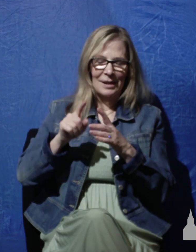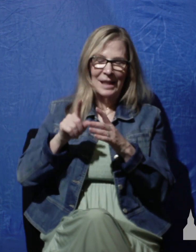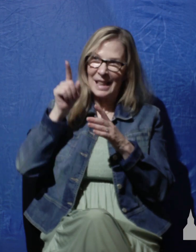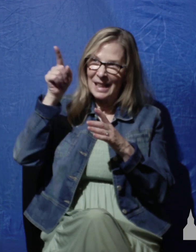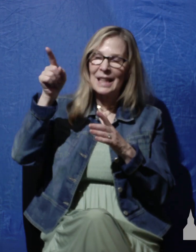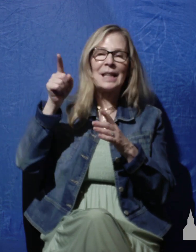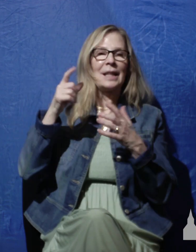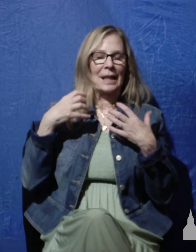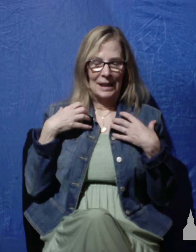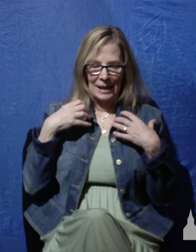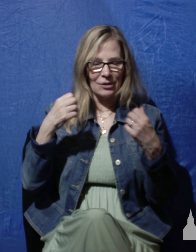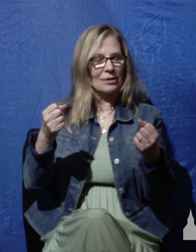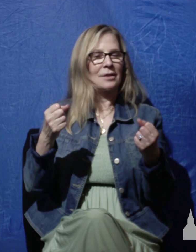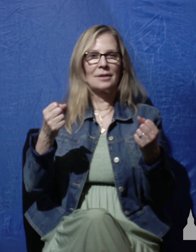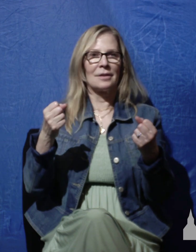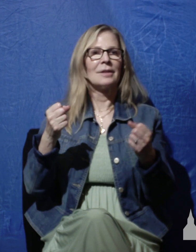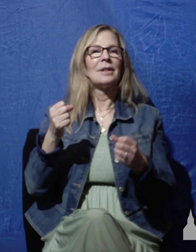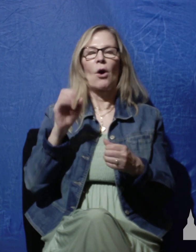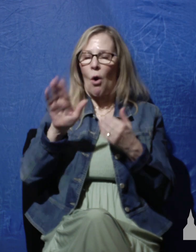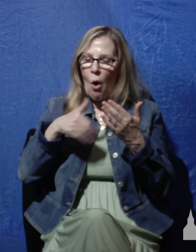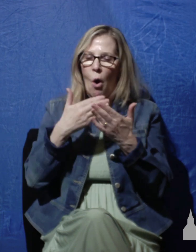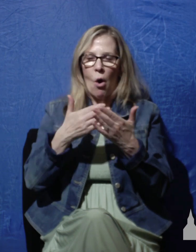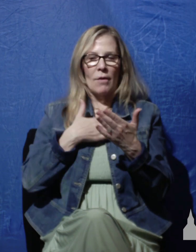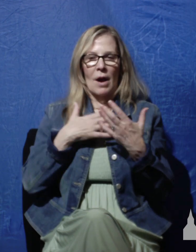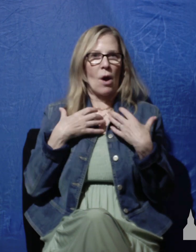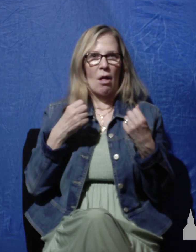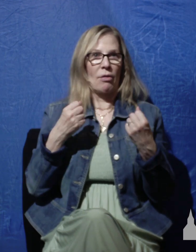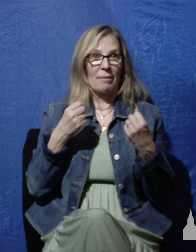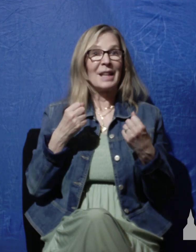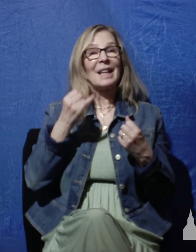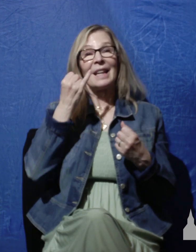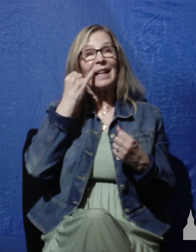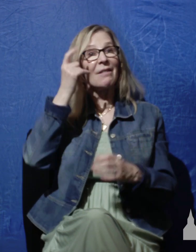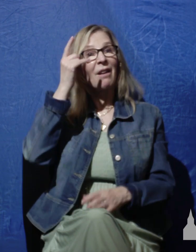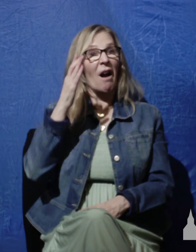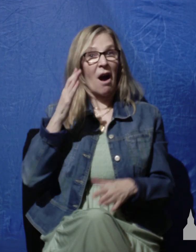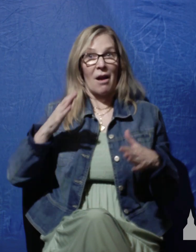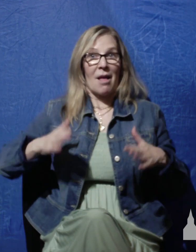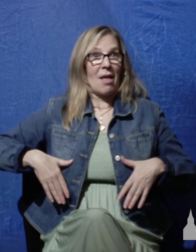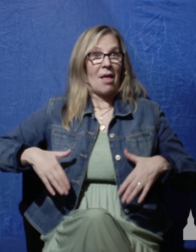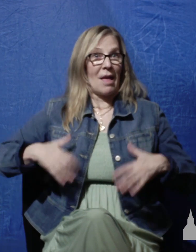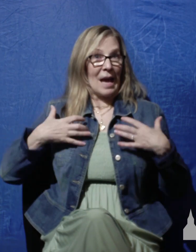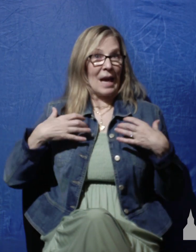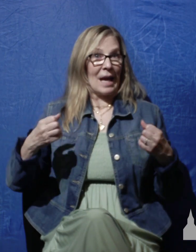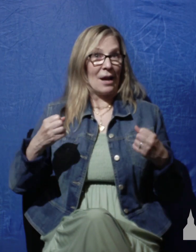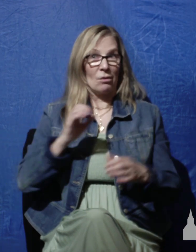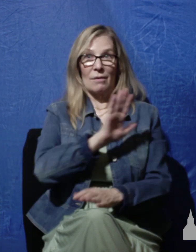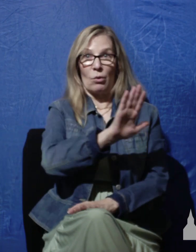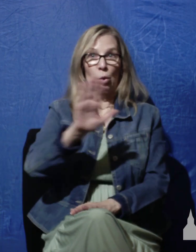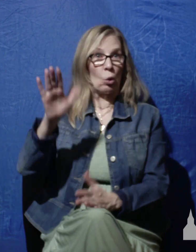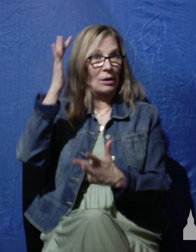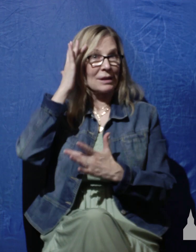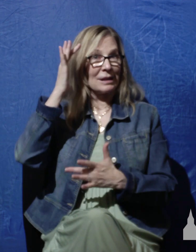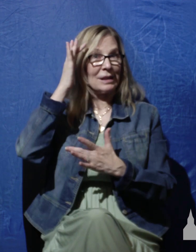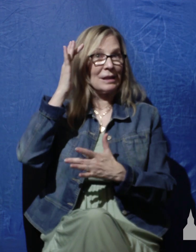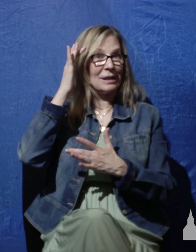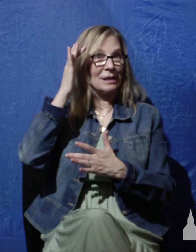and all of our health. But what if God hasn't healed you of your diseases and you find yourself ill,